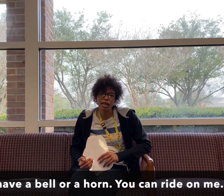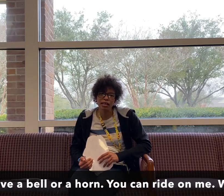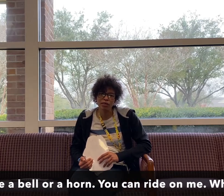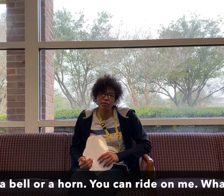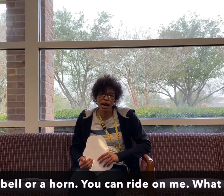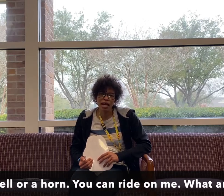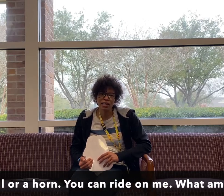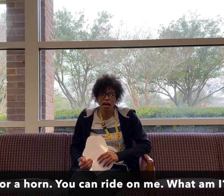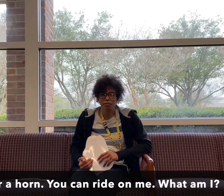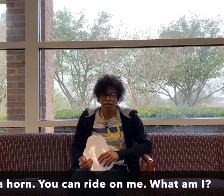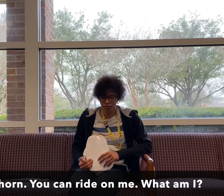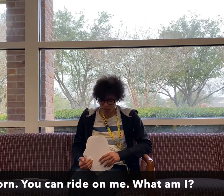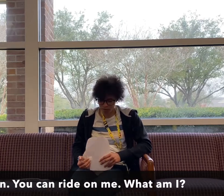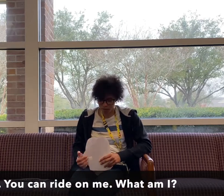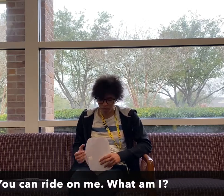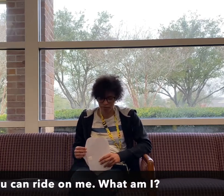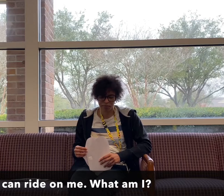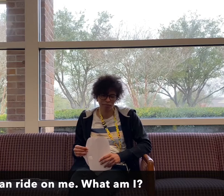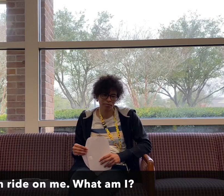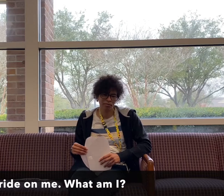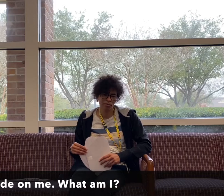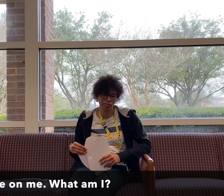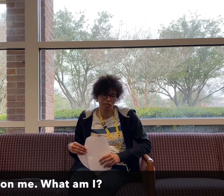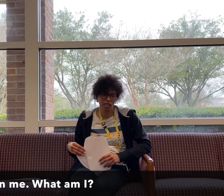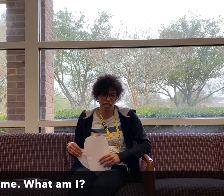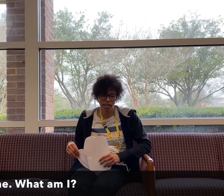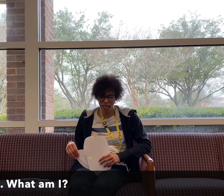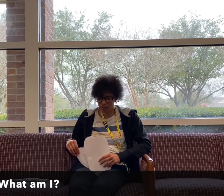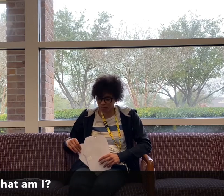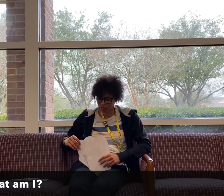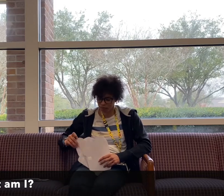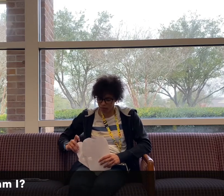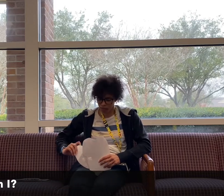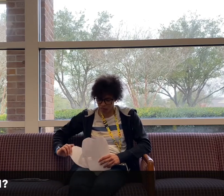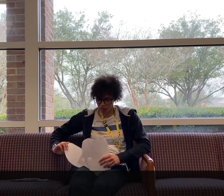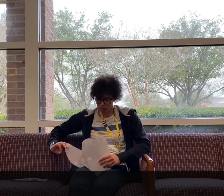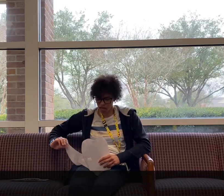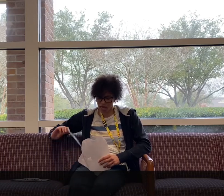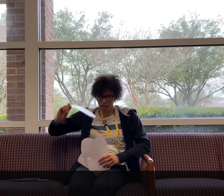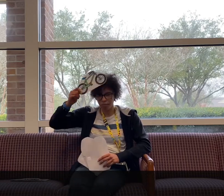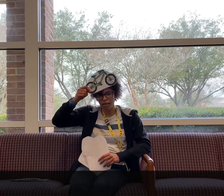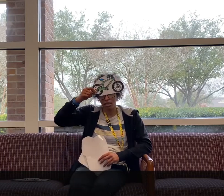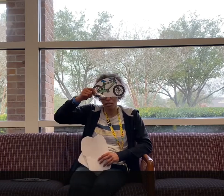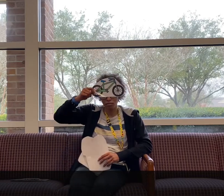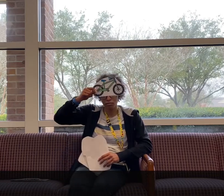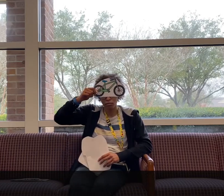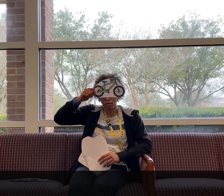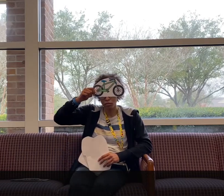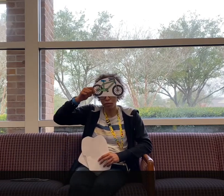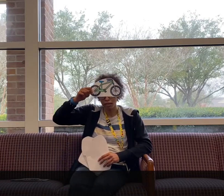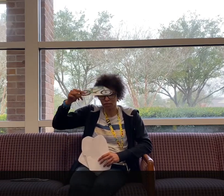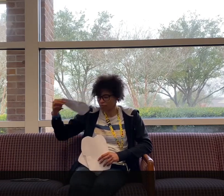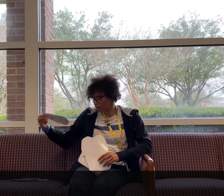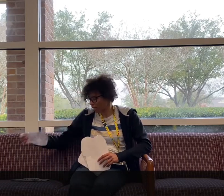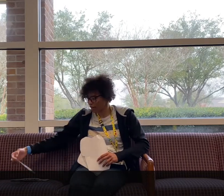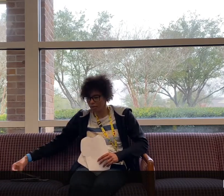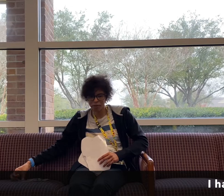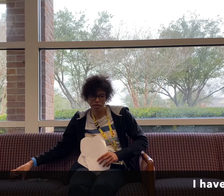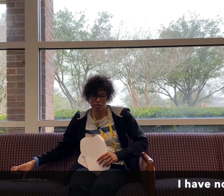ride on me. What am I? What do you think I am? If you said a bicycle, you were right. I'm a bicycle.